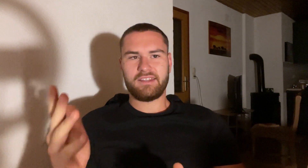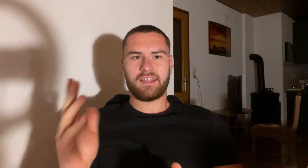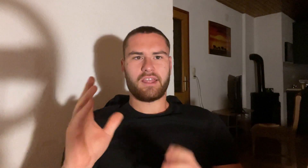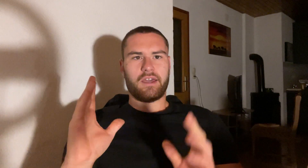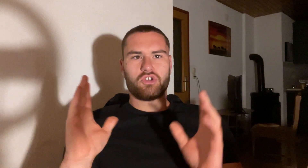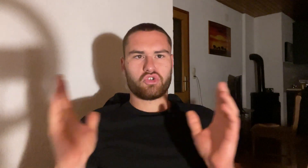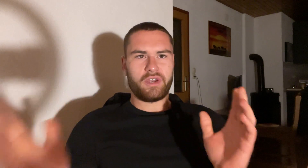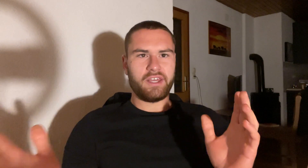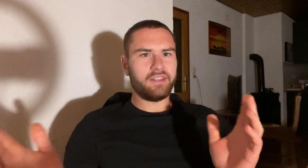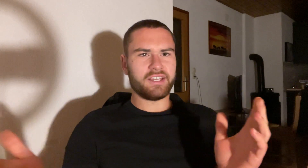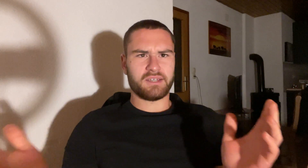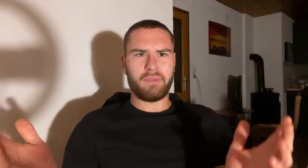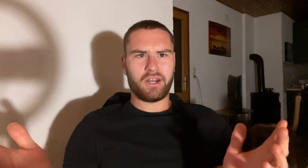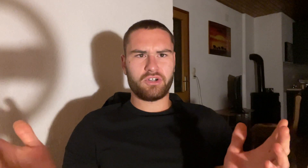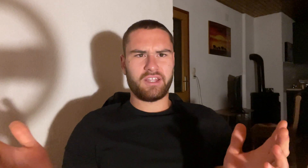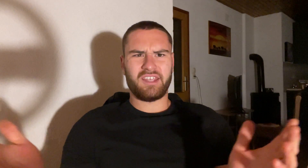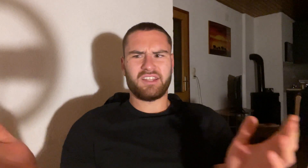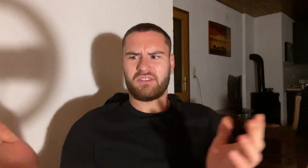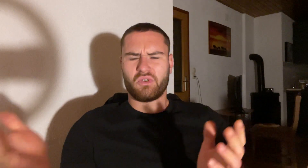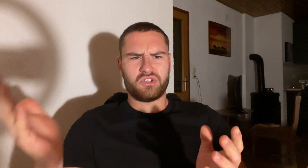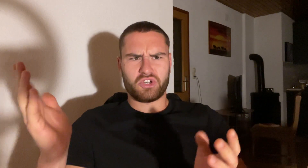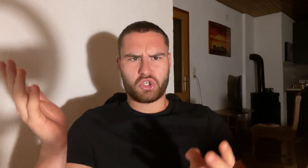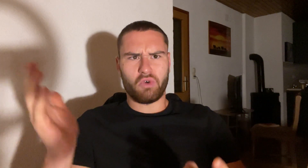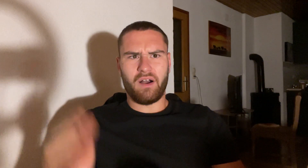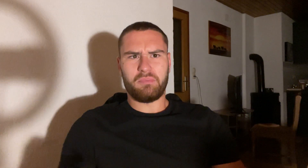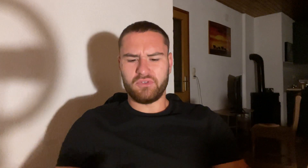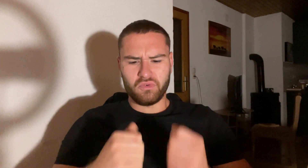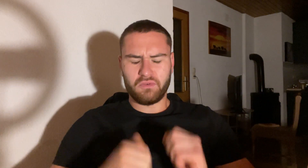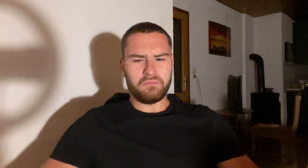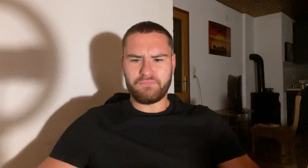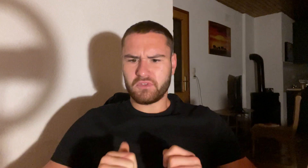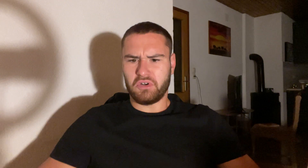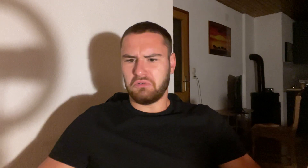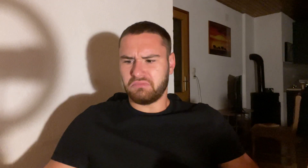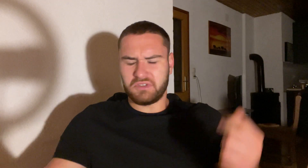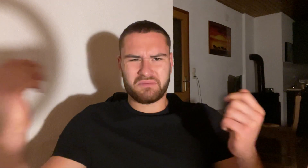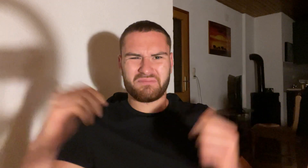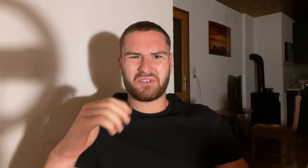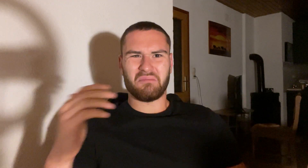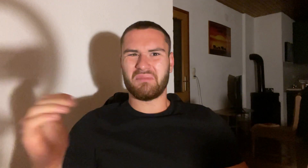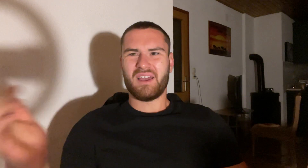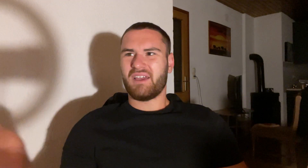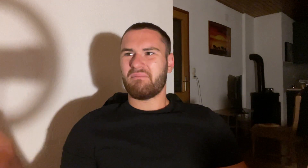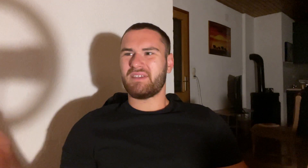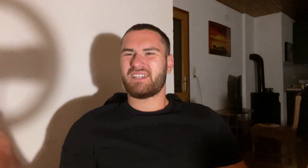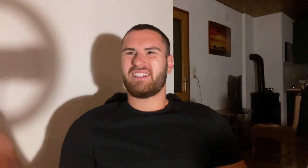that training doesn't matter, they think that you can just show up, do, you know, just some, basically,